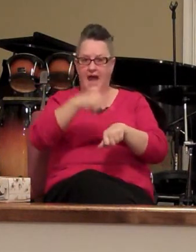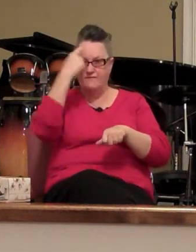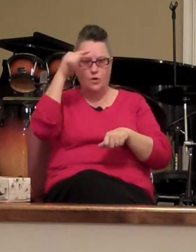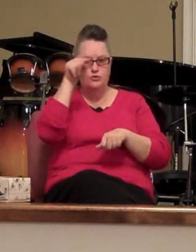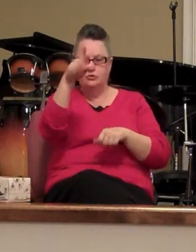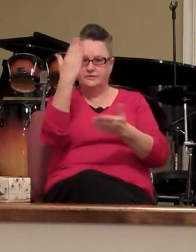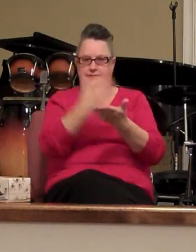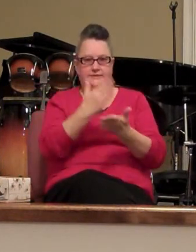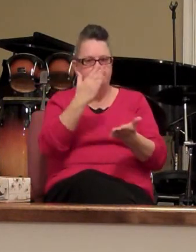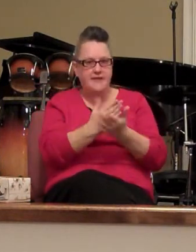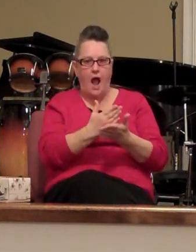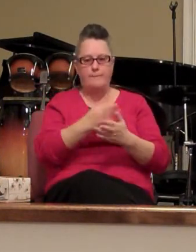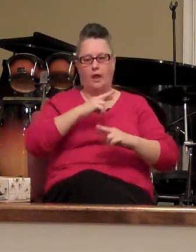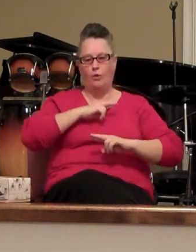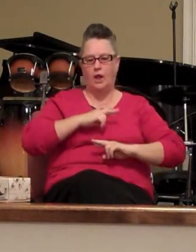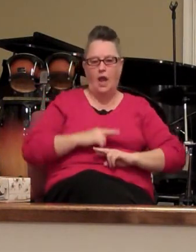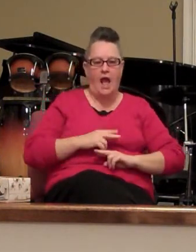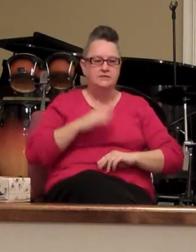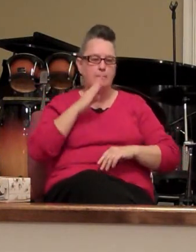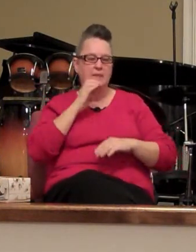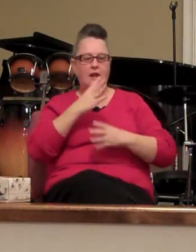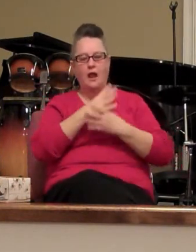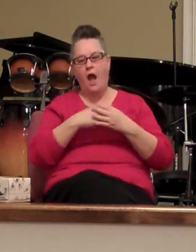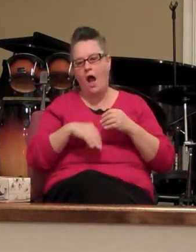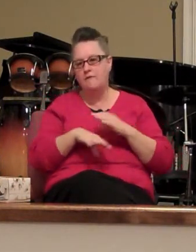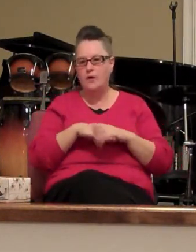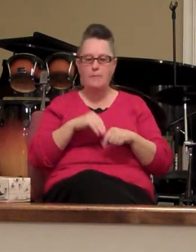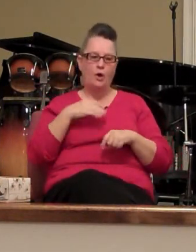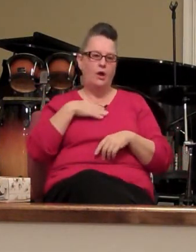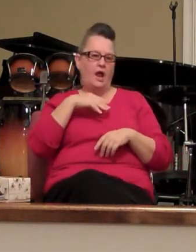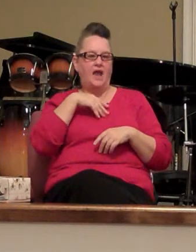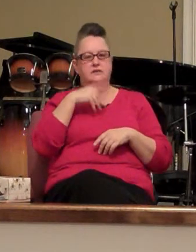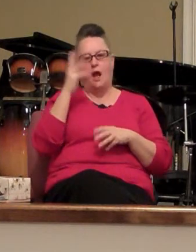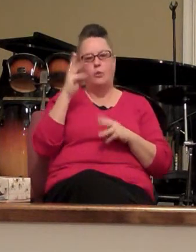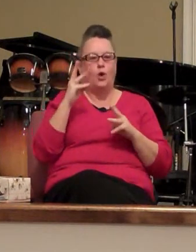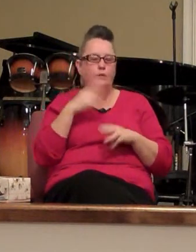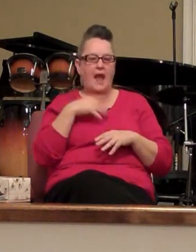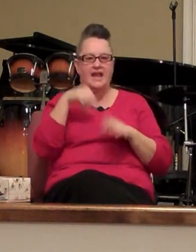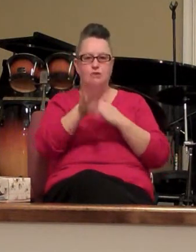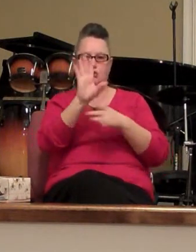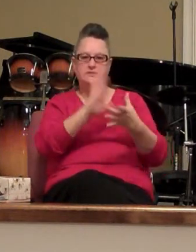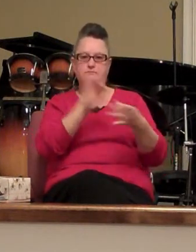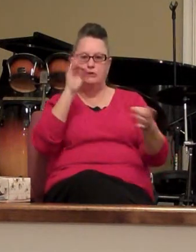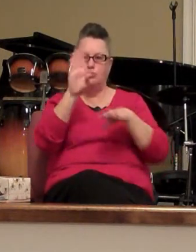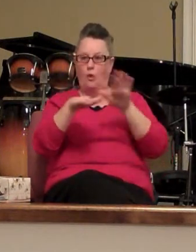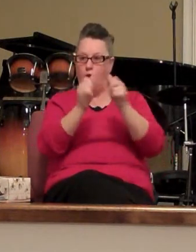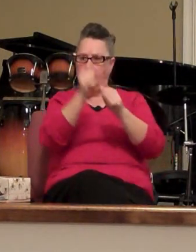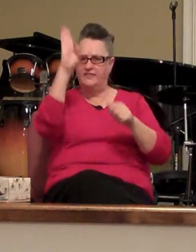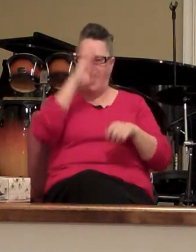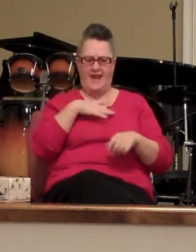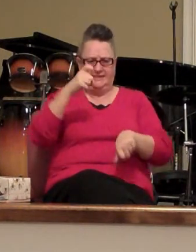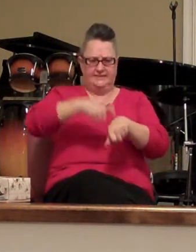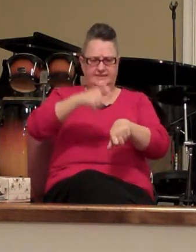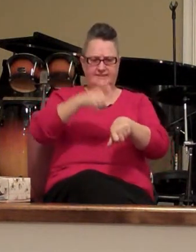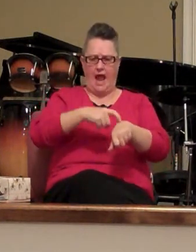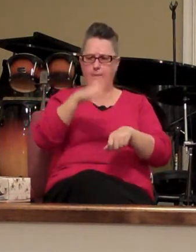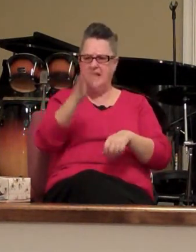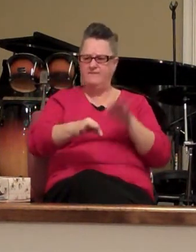stop and relax and be comfortable and casual in our spiritual walk with God it's time if anything to